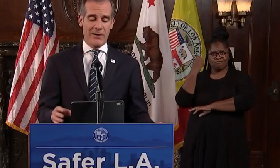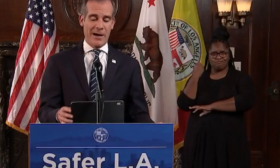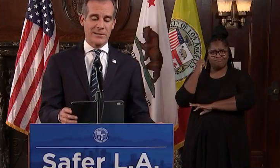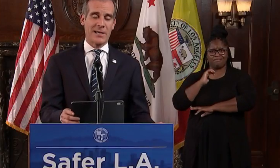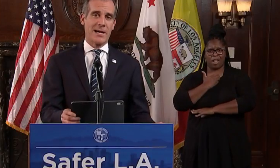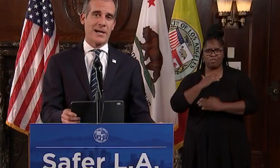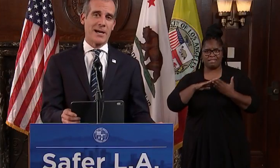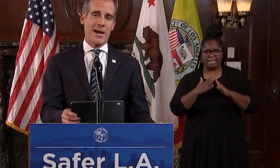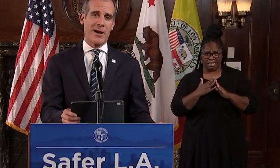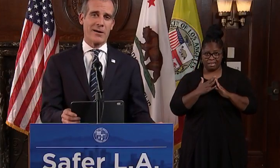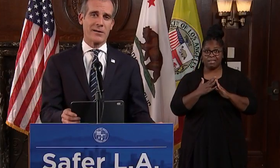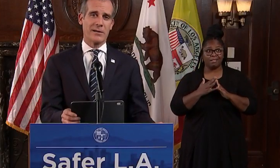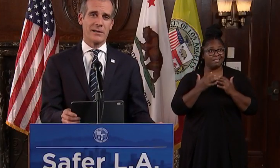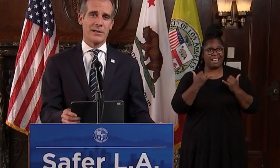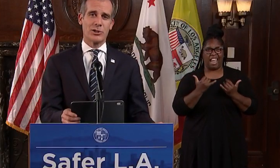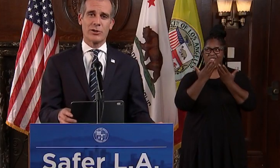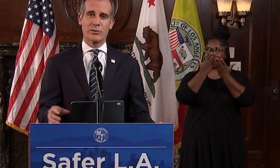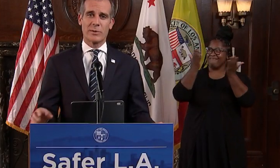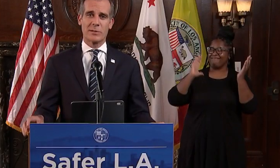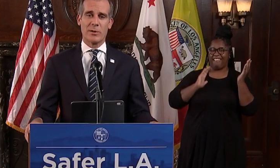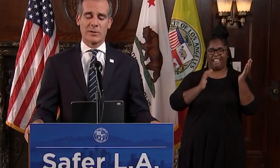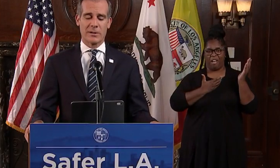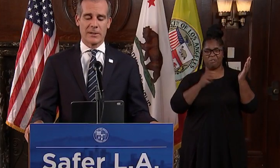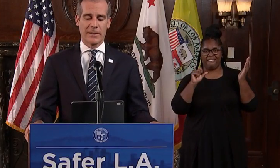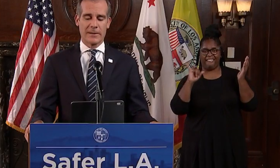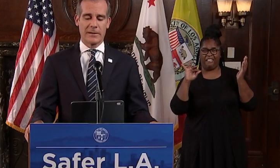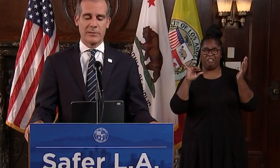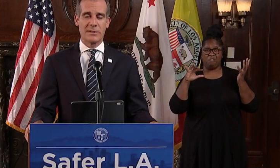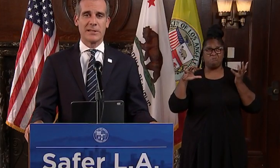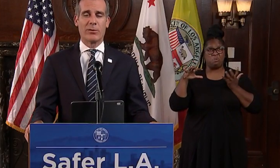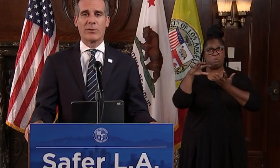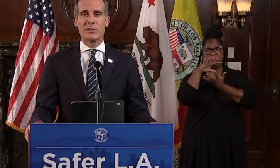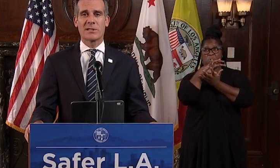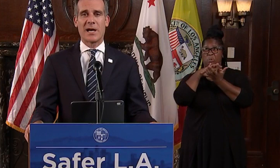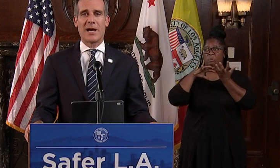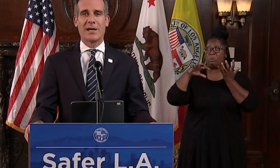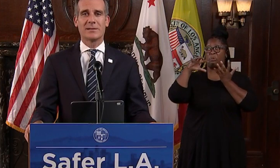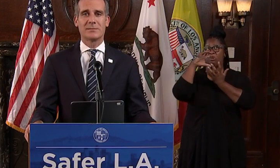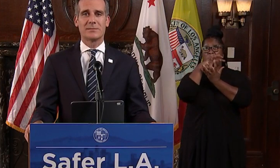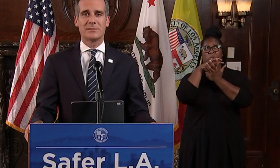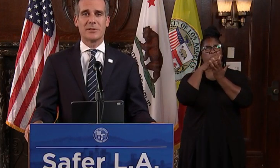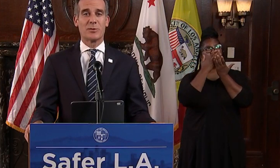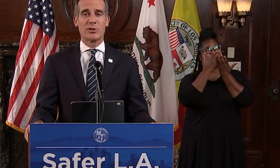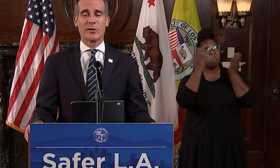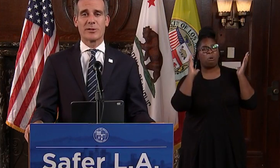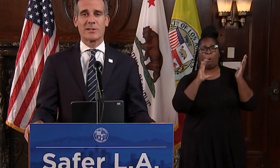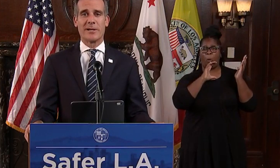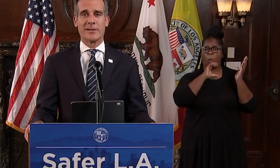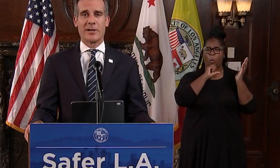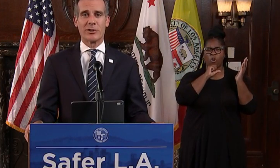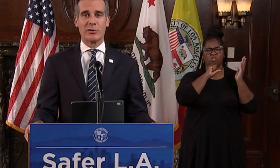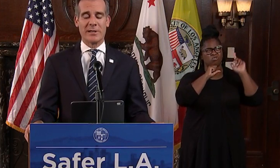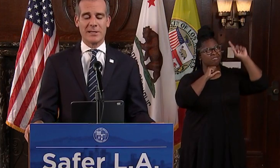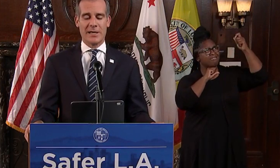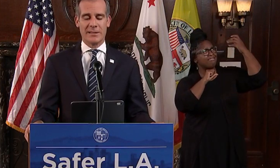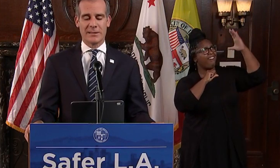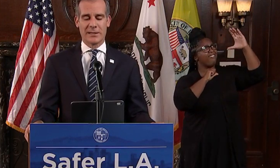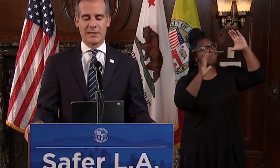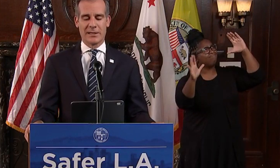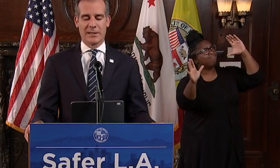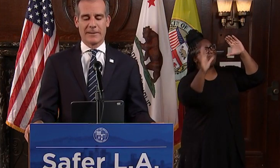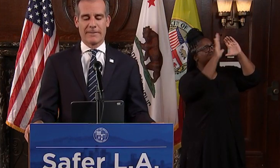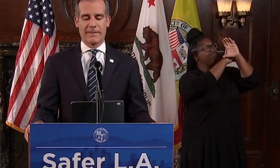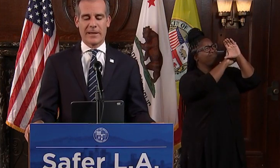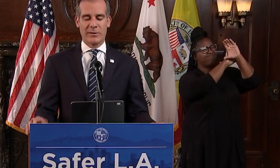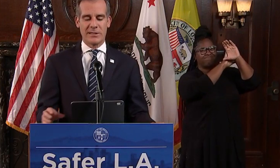And now outside our air is choked with smoke. We see an orange sky, an obscure sun on too many days.